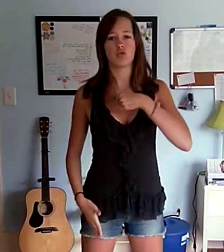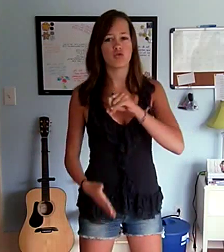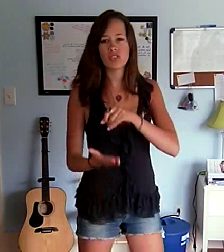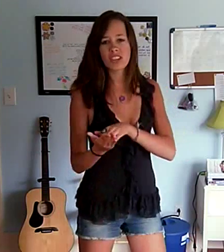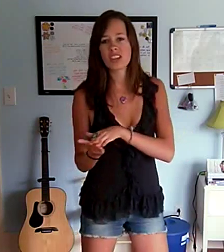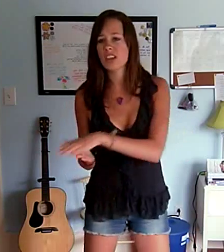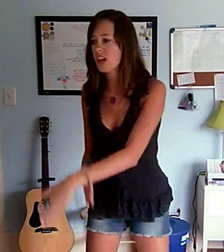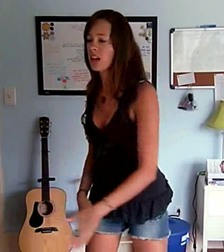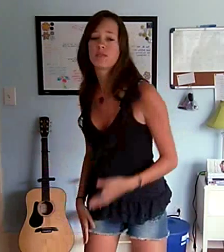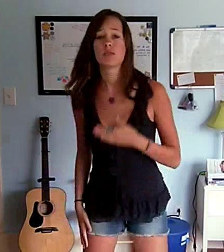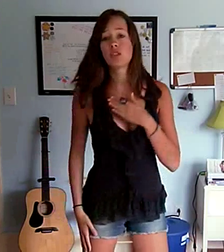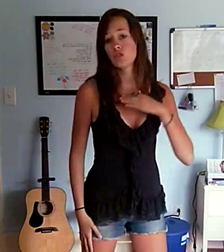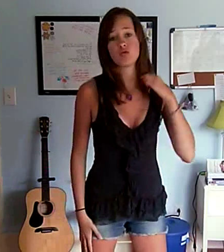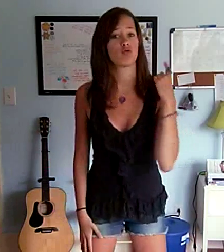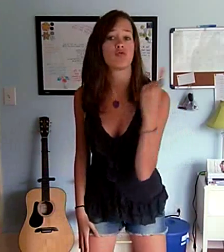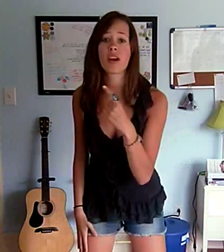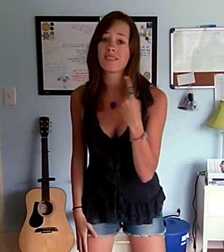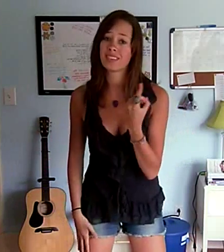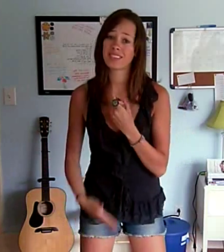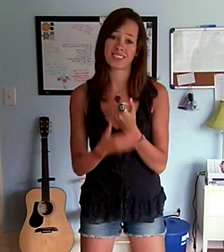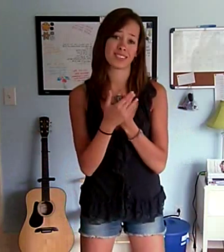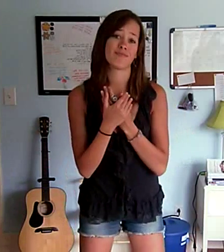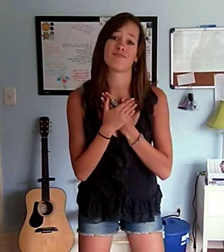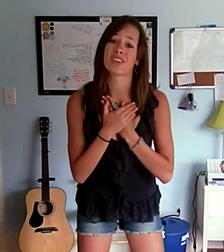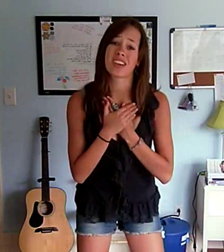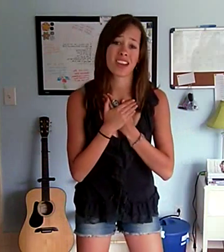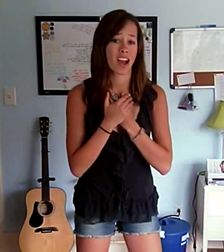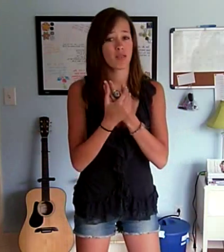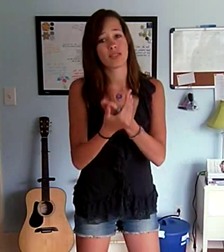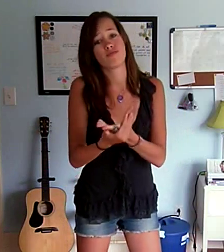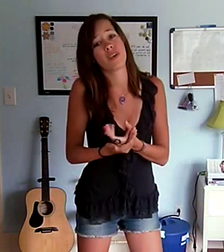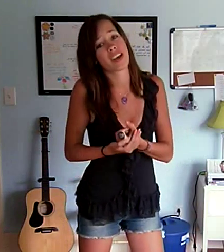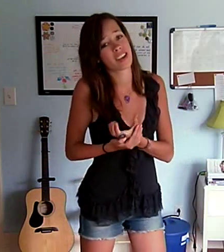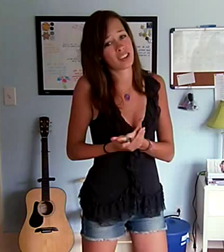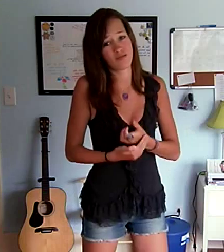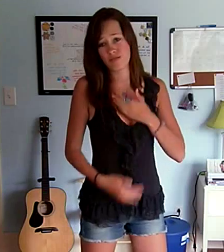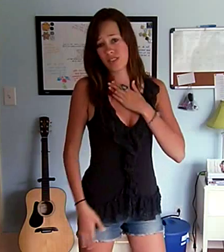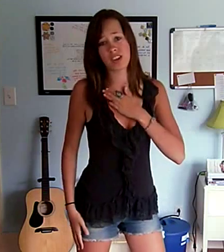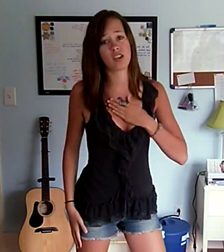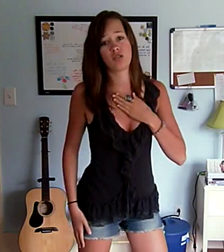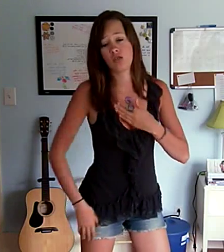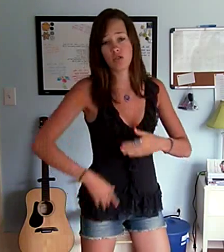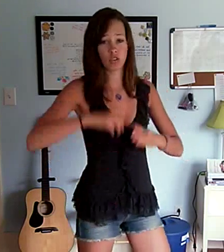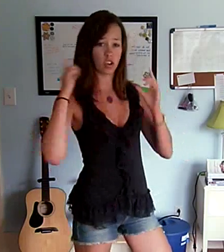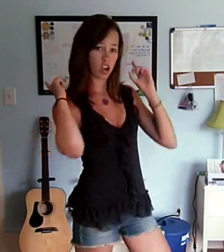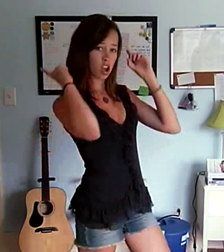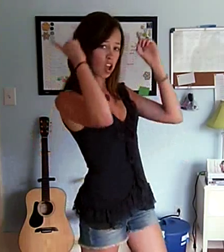Juliet But you were everything to me I was begging you please don't go